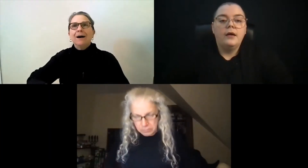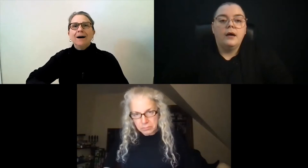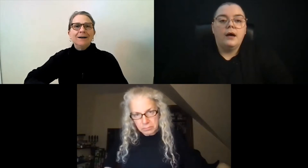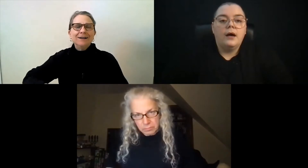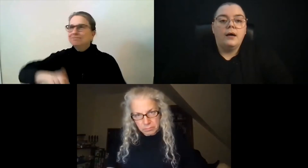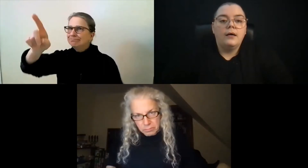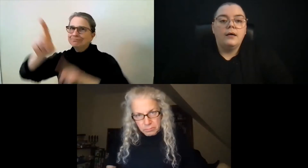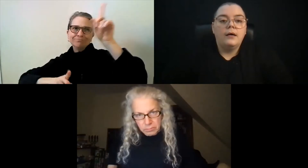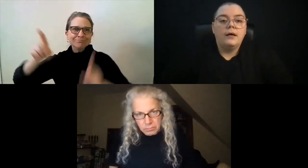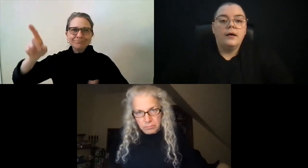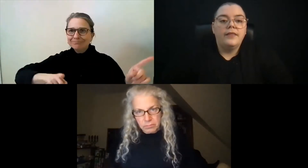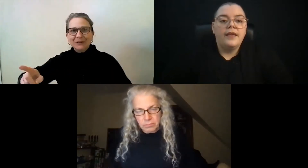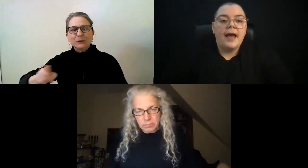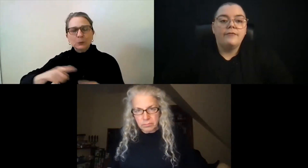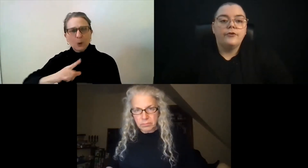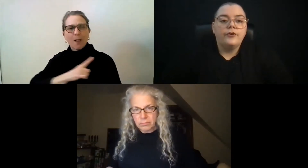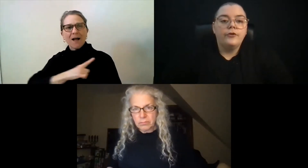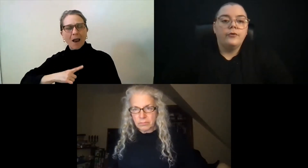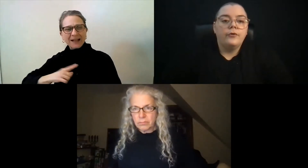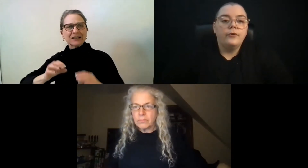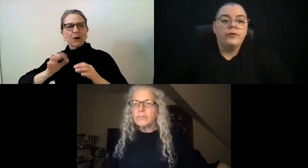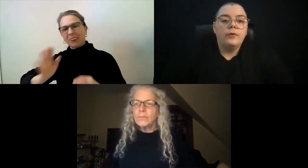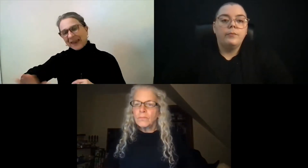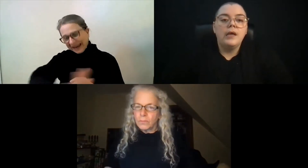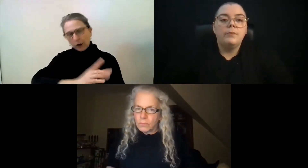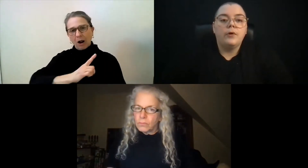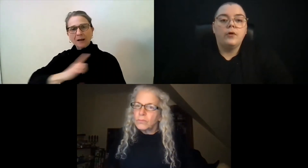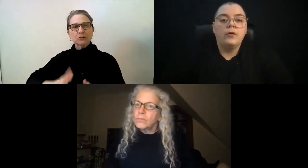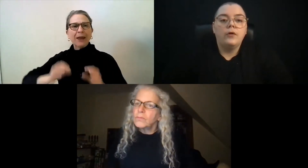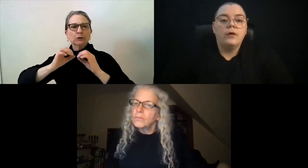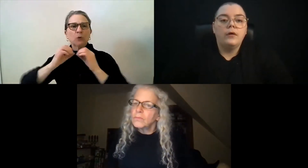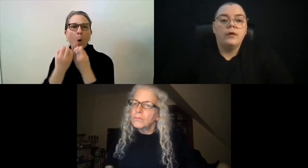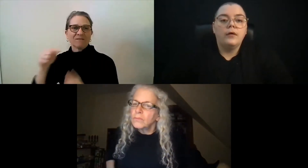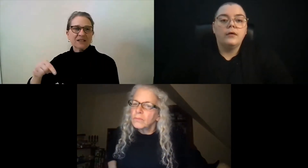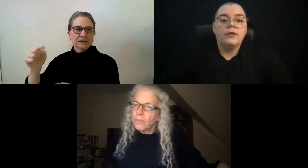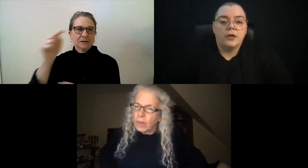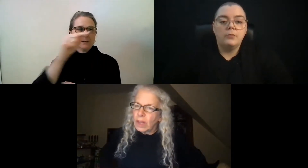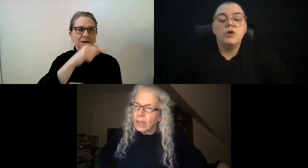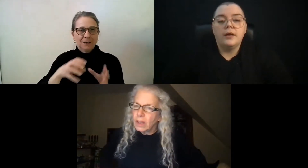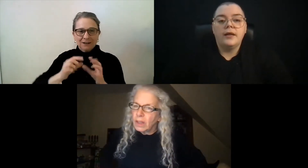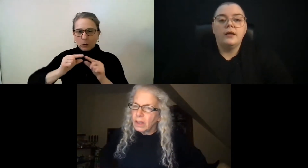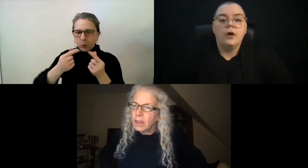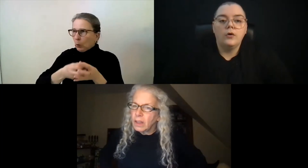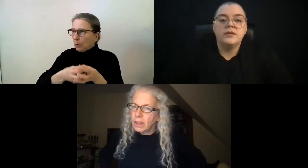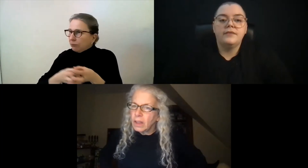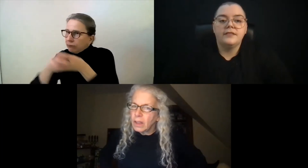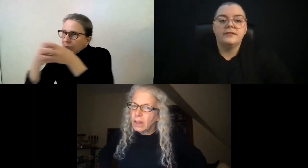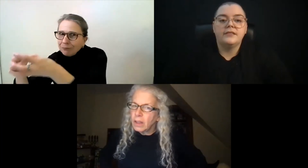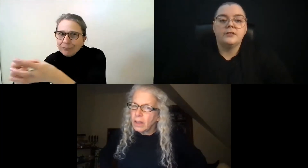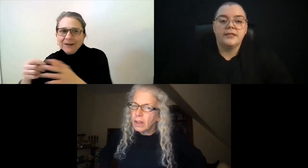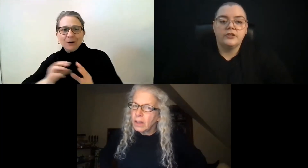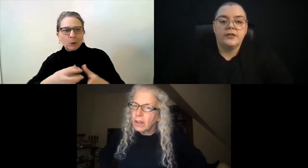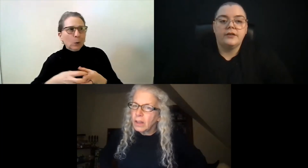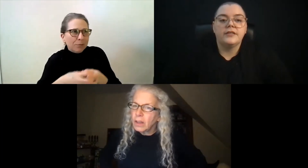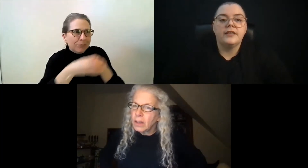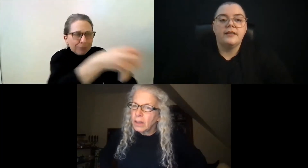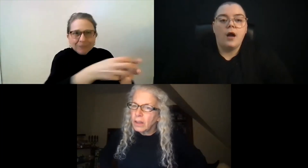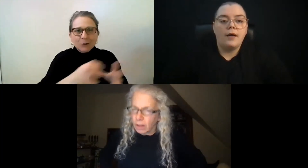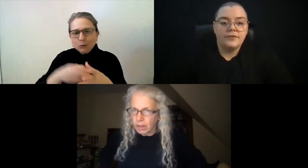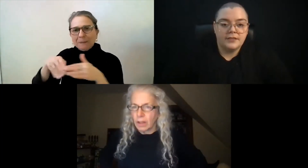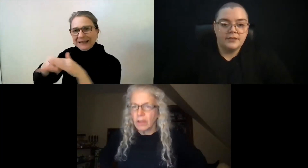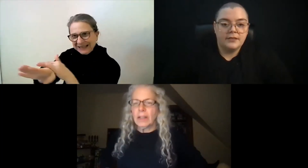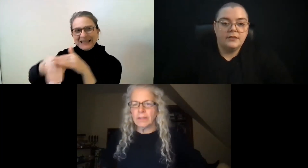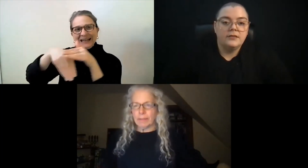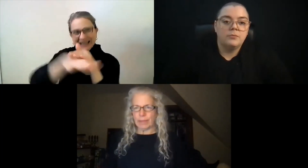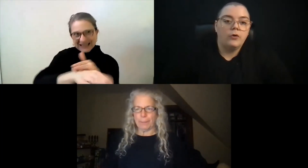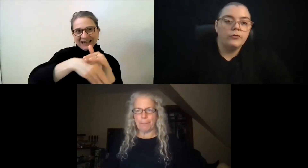in the afternoon, people, the community goes and visits legislators in their